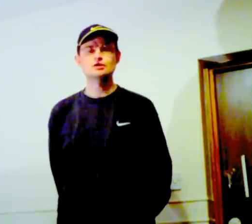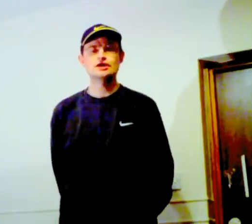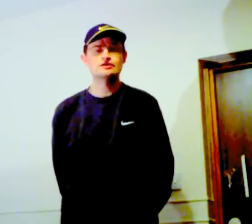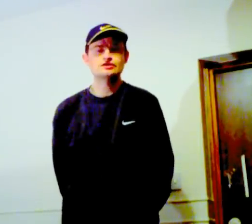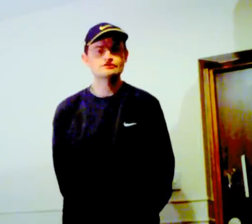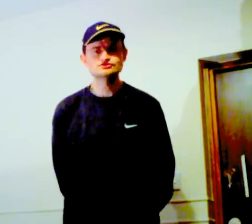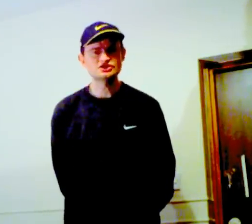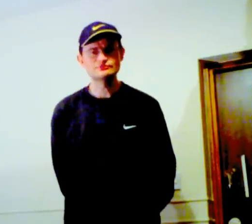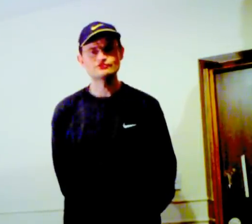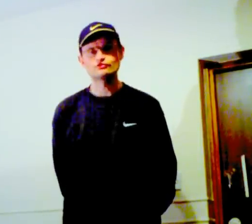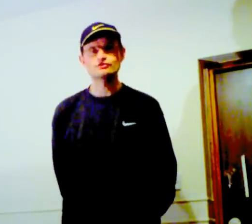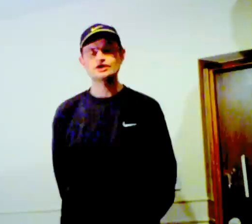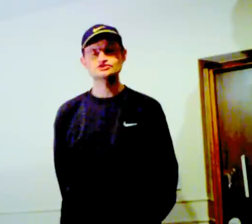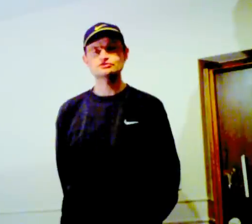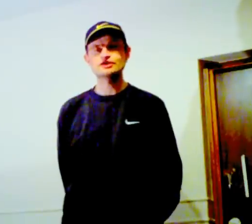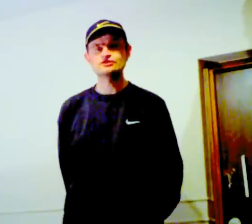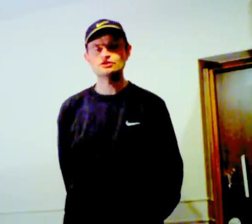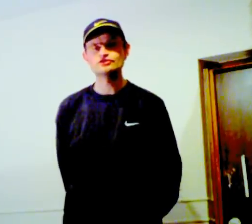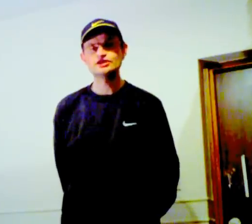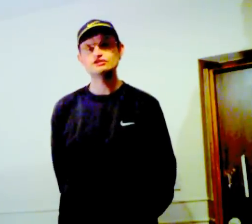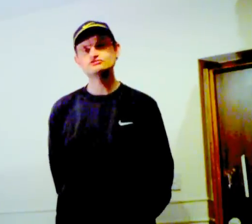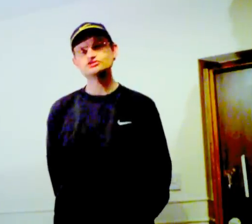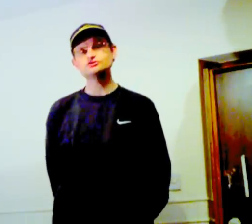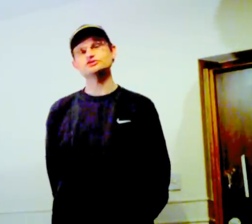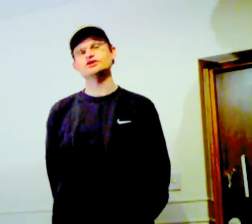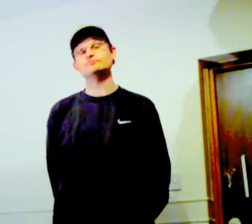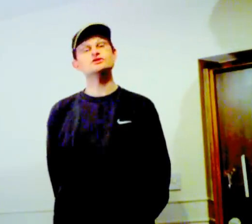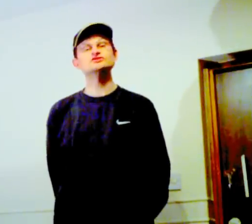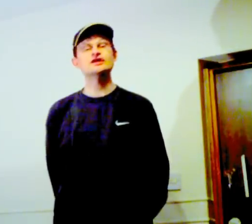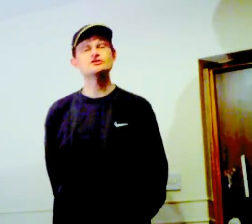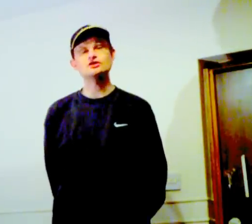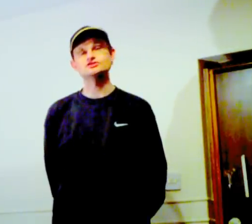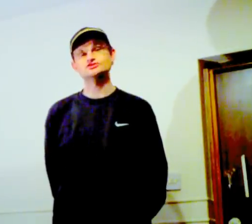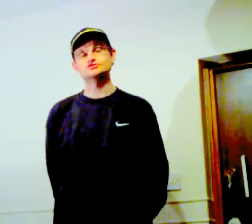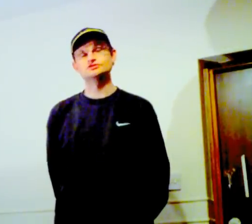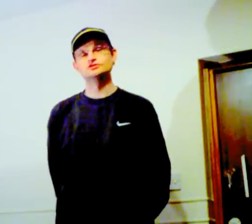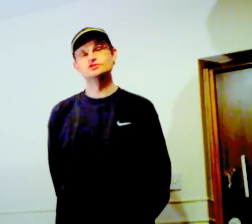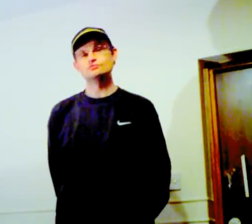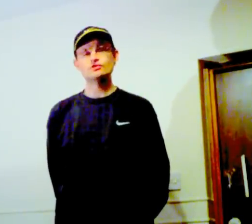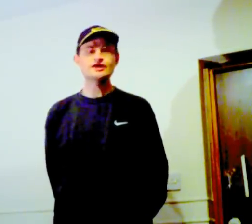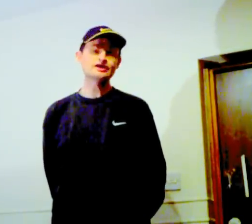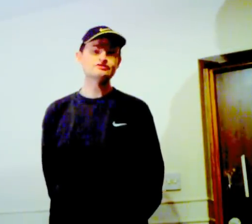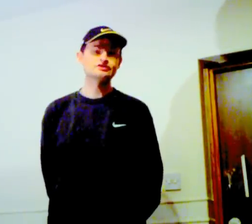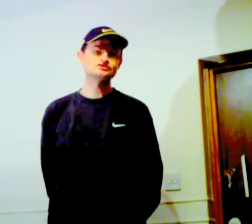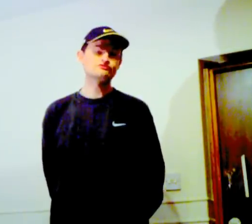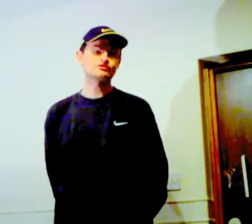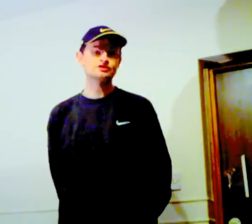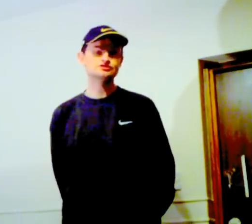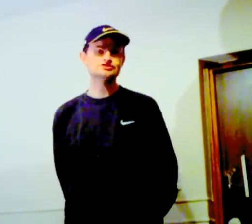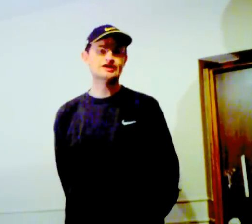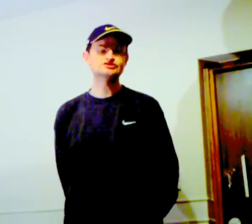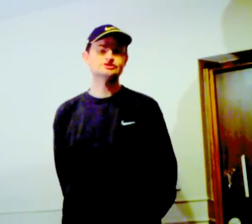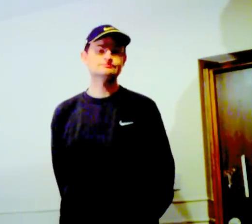And I'd never seen him before and I certainly had not done any research on him because I had not. But what I had done is look very closely at him.